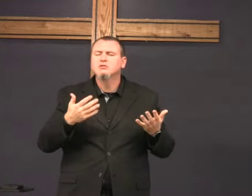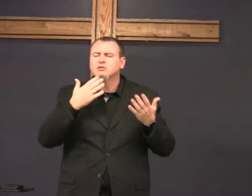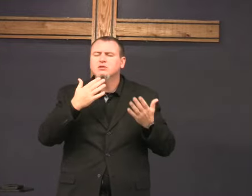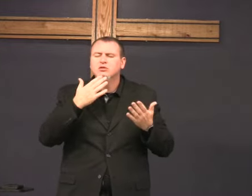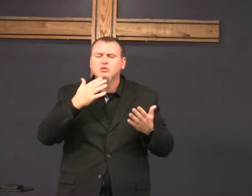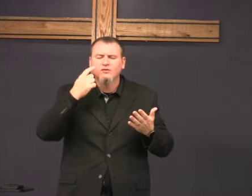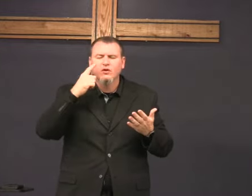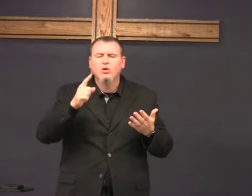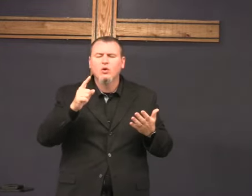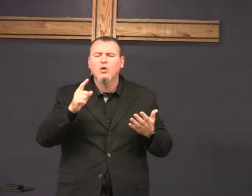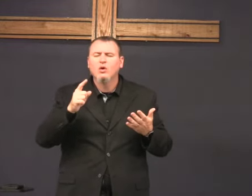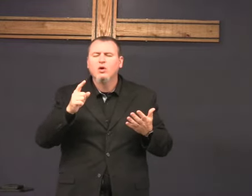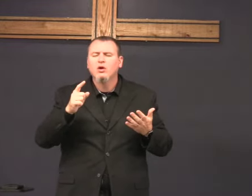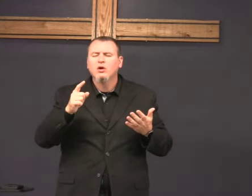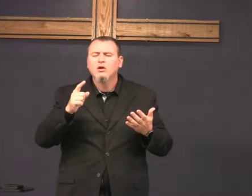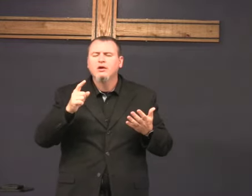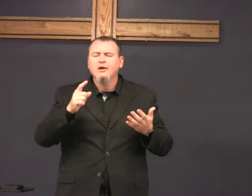what you've given us what you've taught us